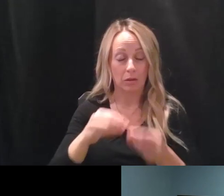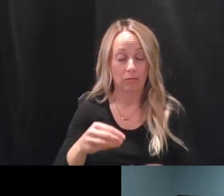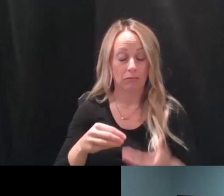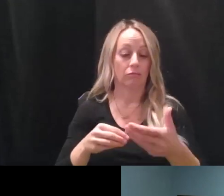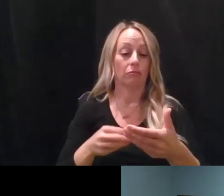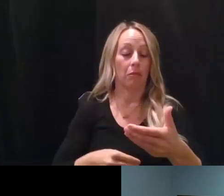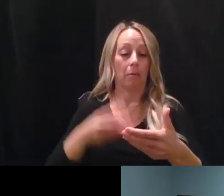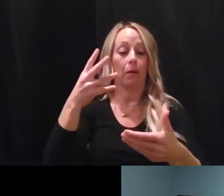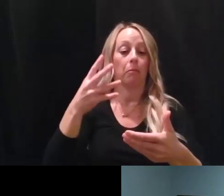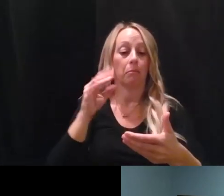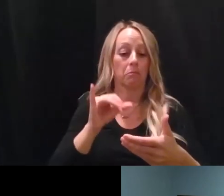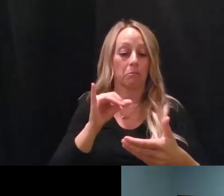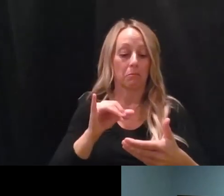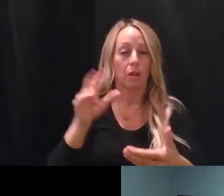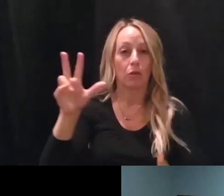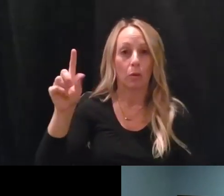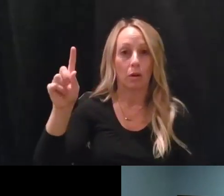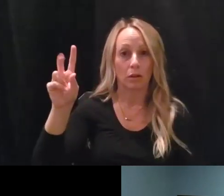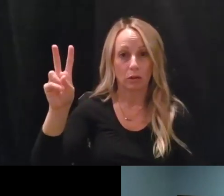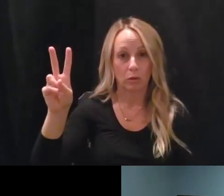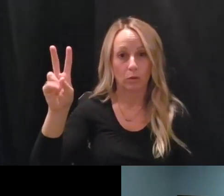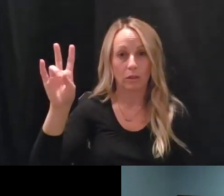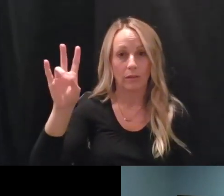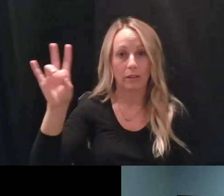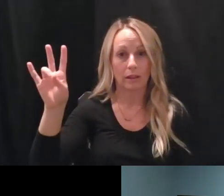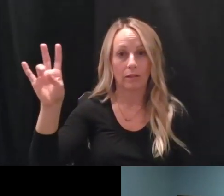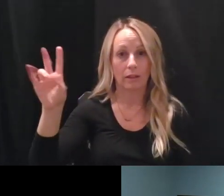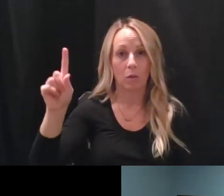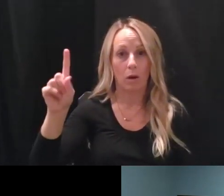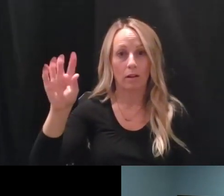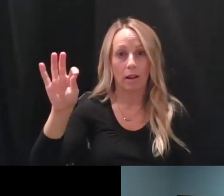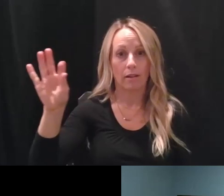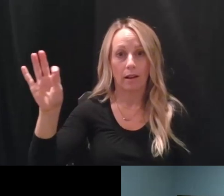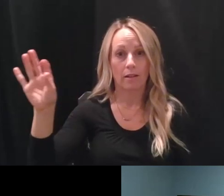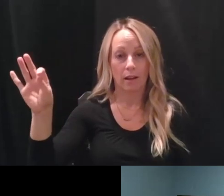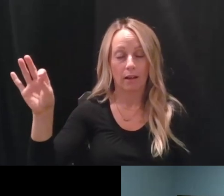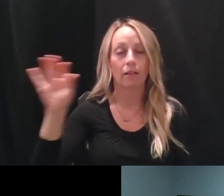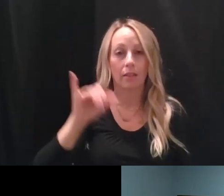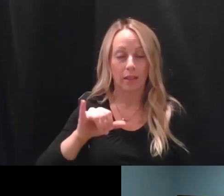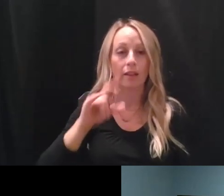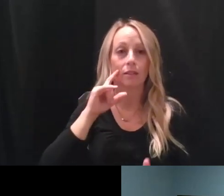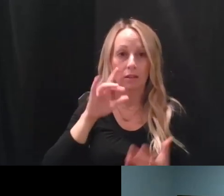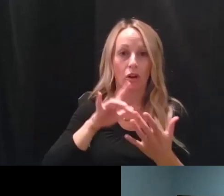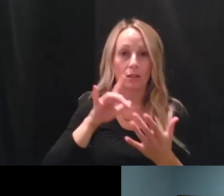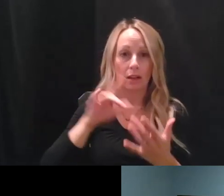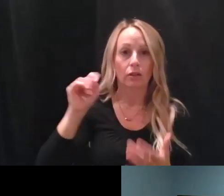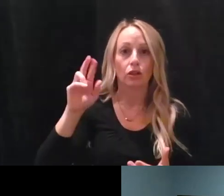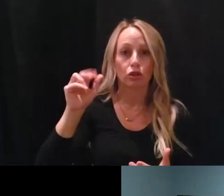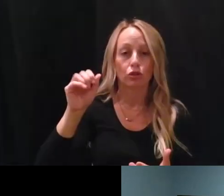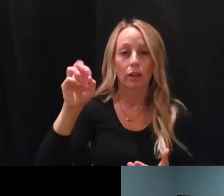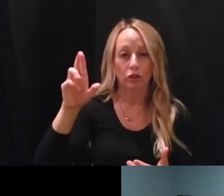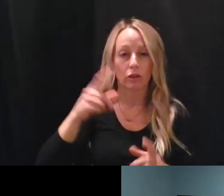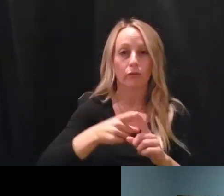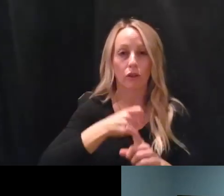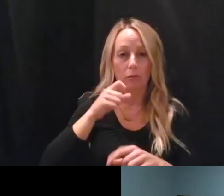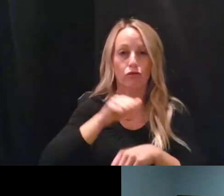312-777-1999, that is the contact tracer from the Rock Island County Health